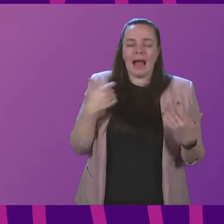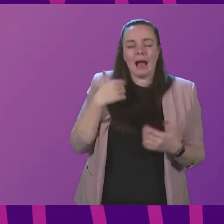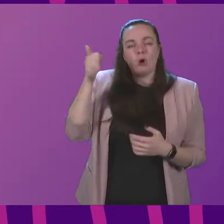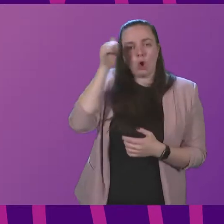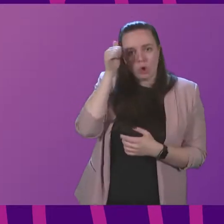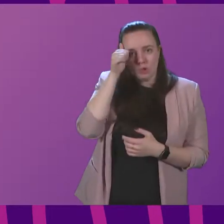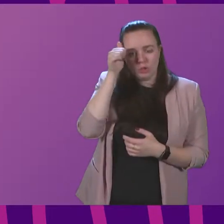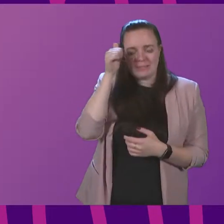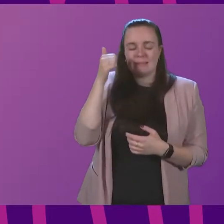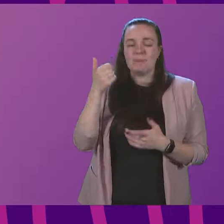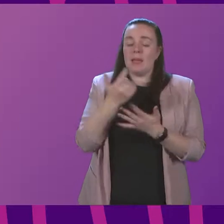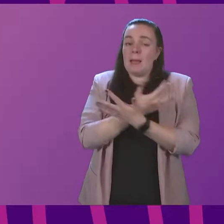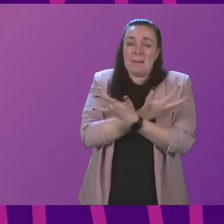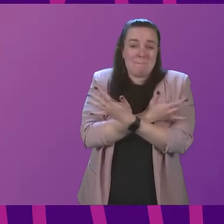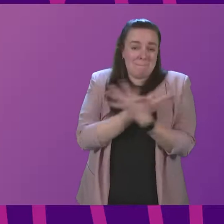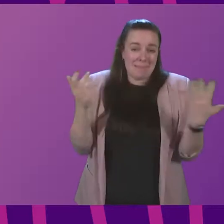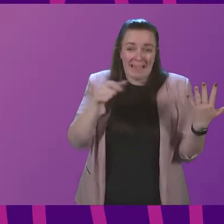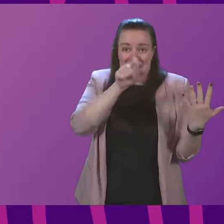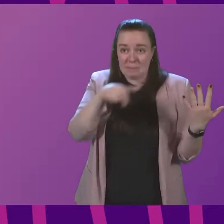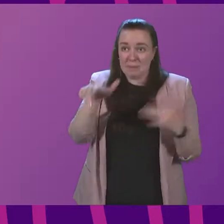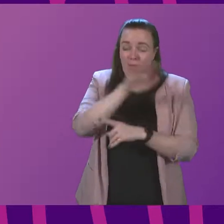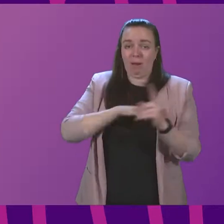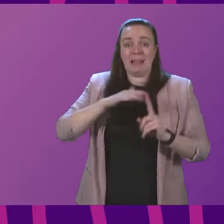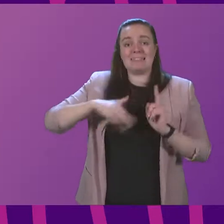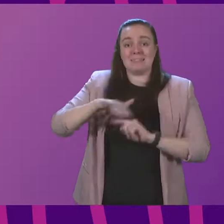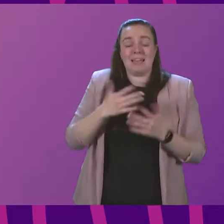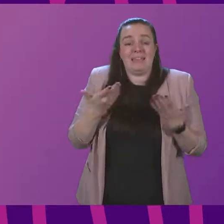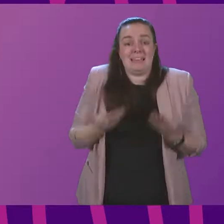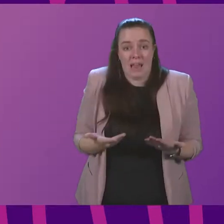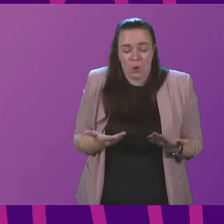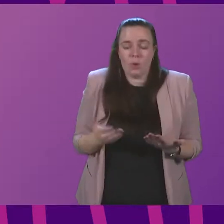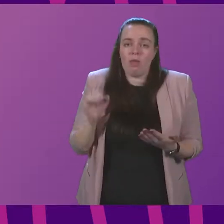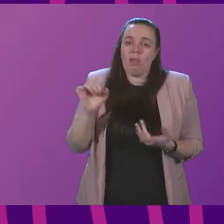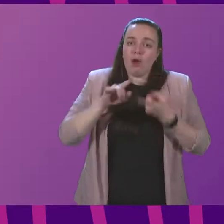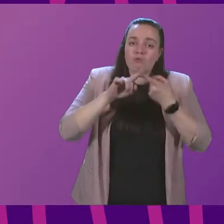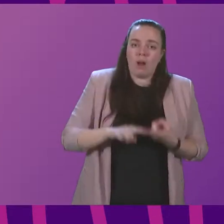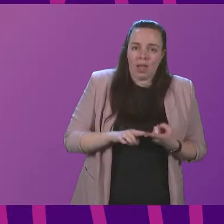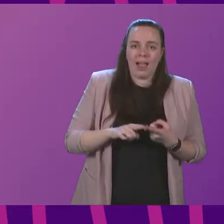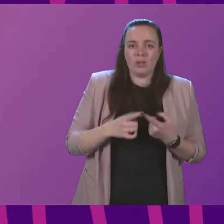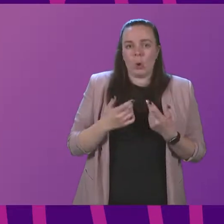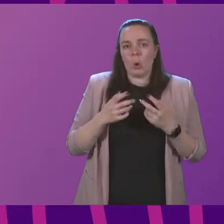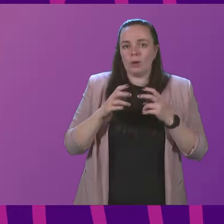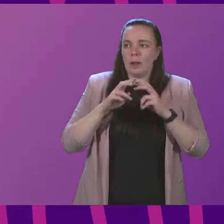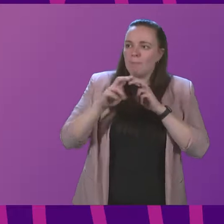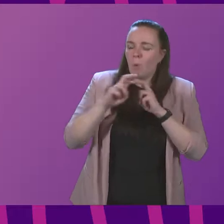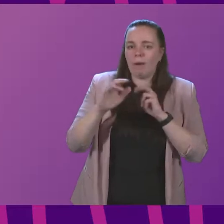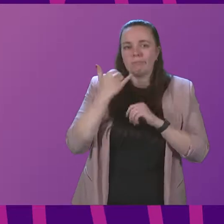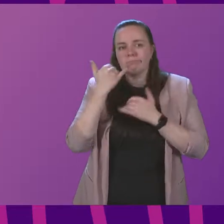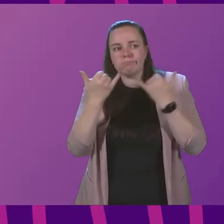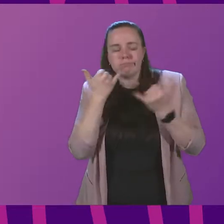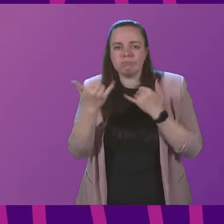that so many individuals in society now are dependent on mobile telephony networks